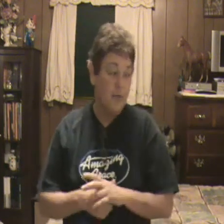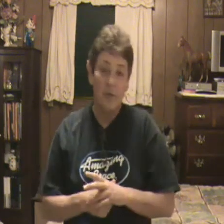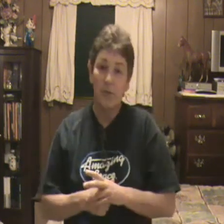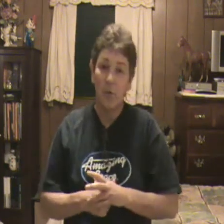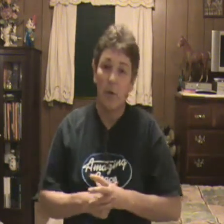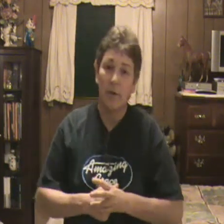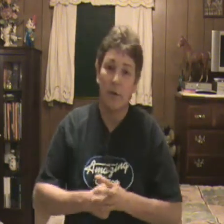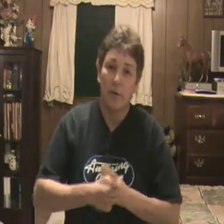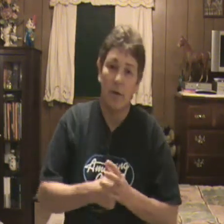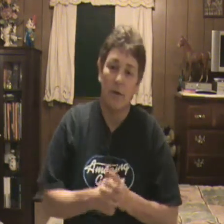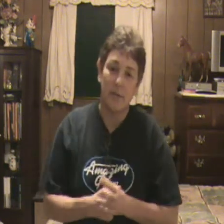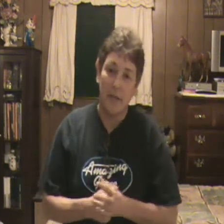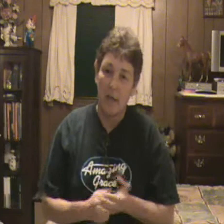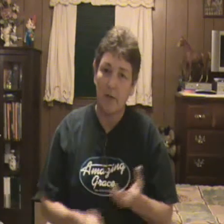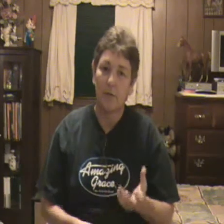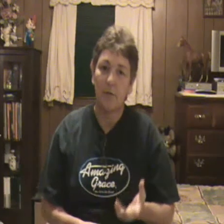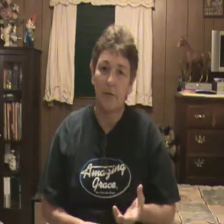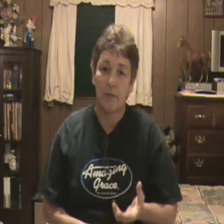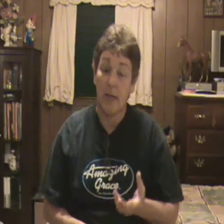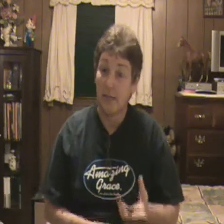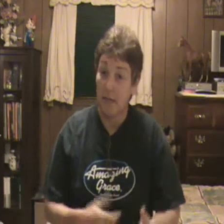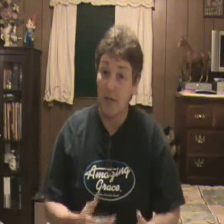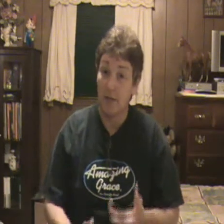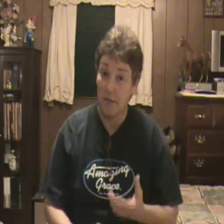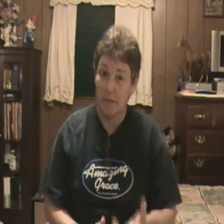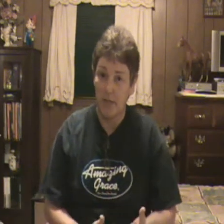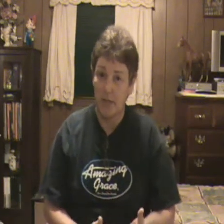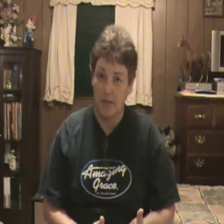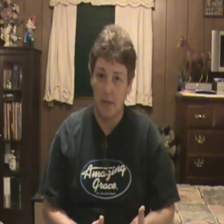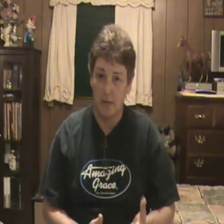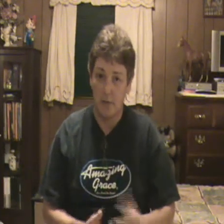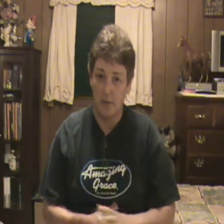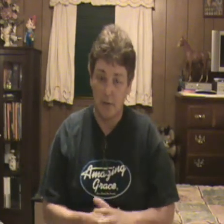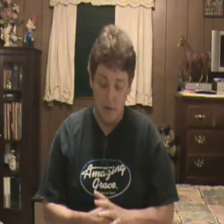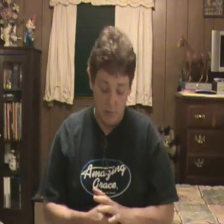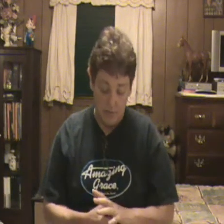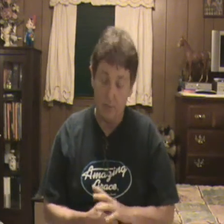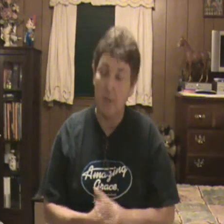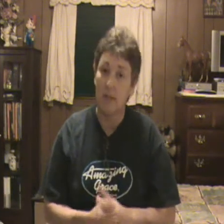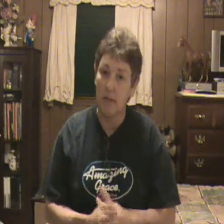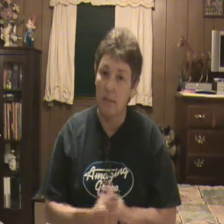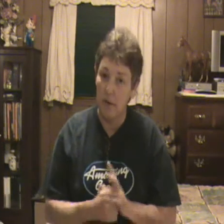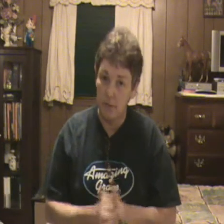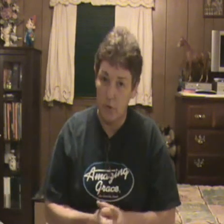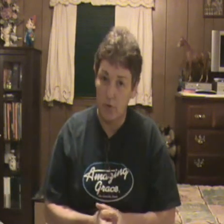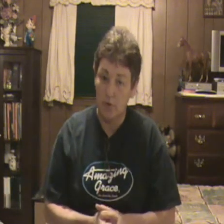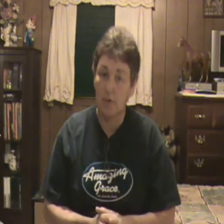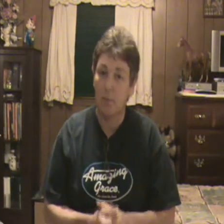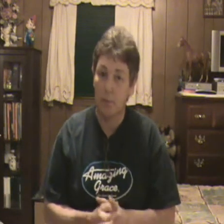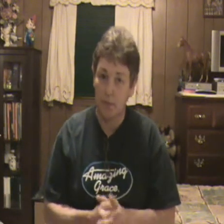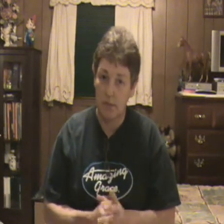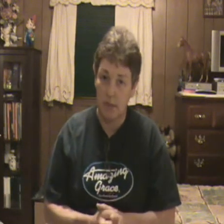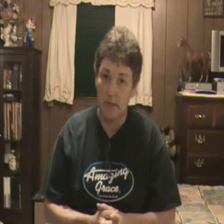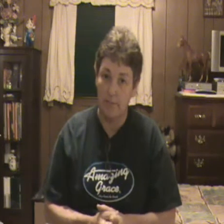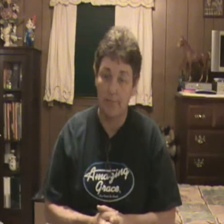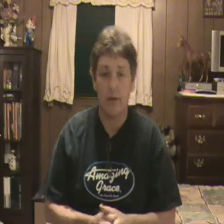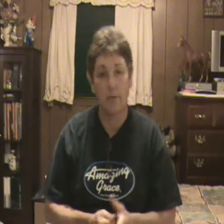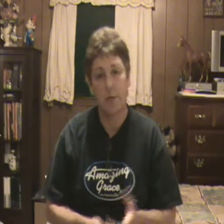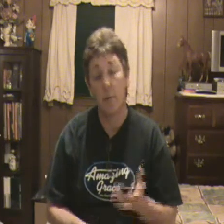They're just starting to kind of do case studies or test studies on this and all. But the biggest thing about surgery is being put to sleep. And you say,